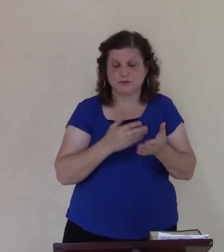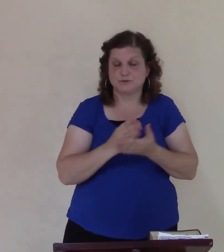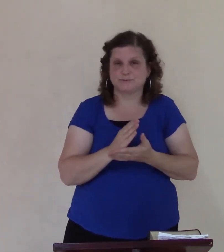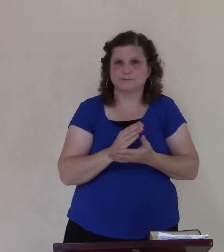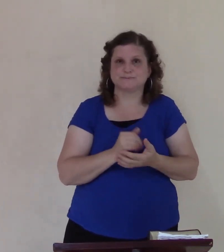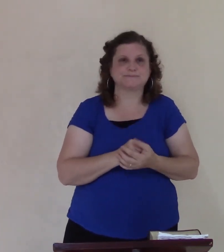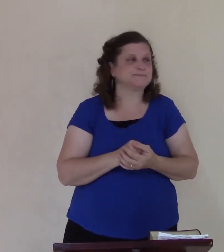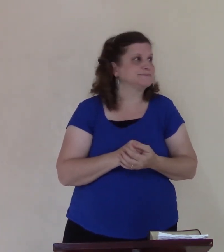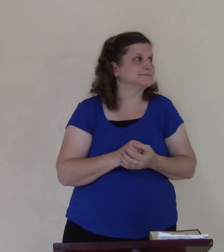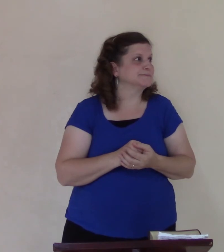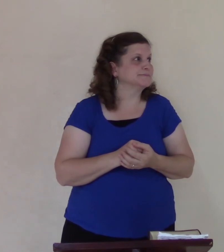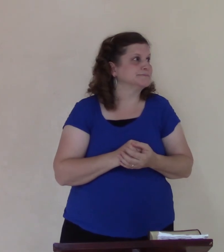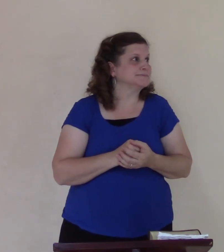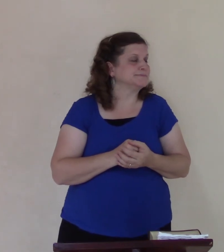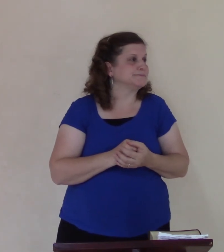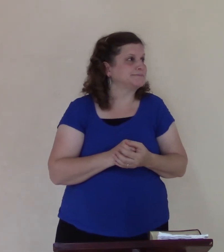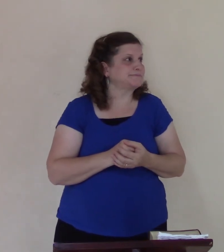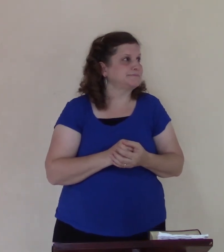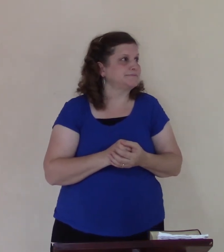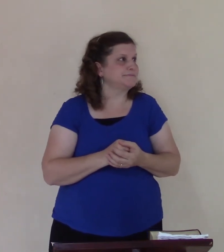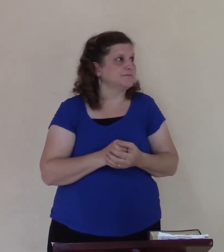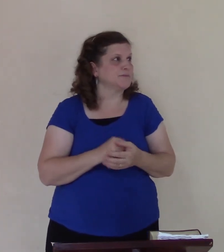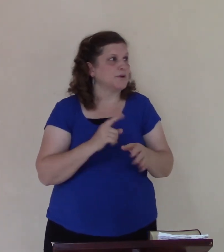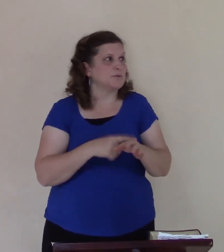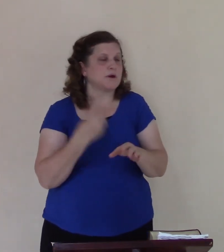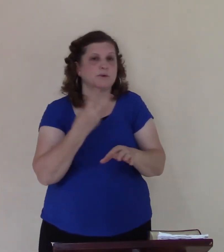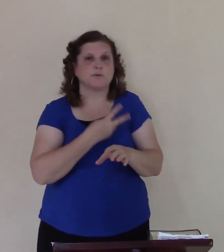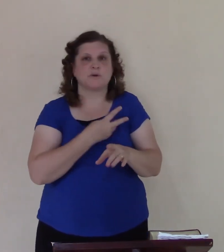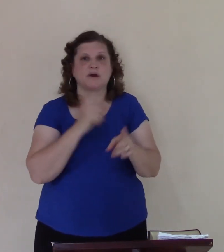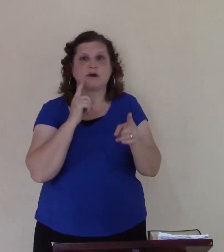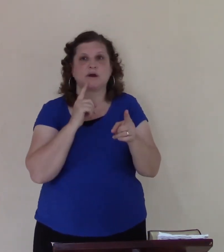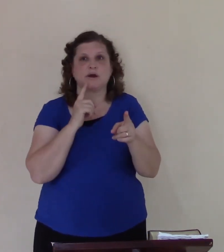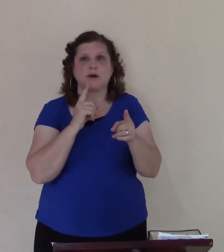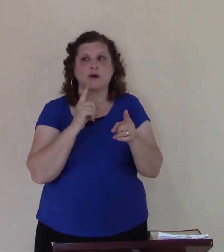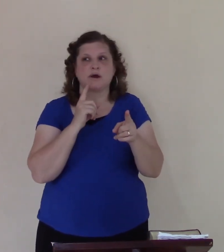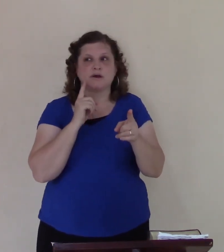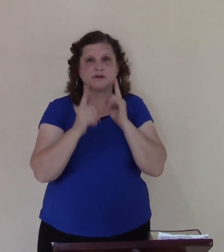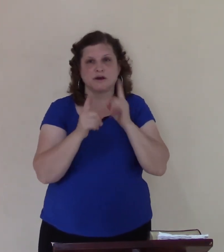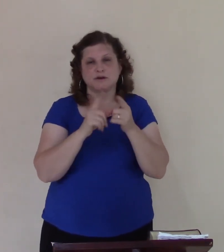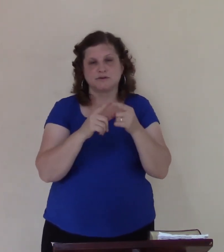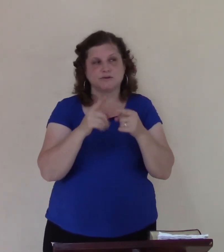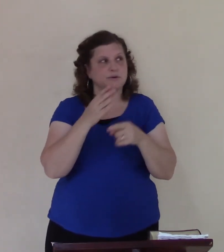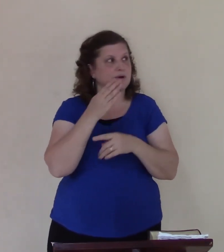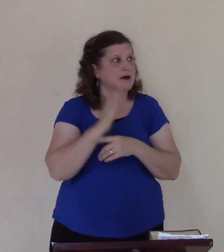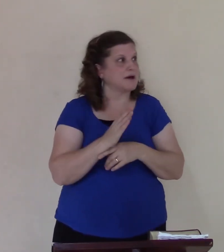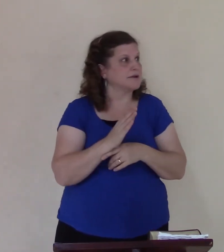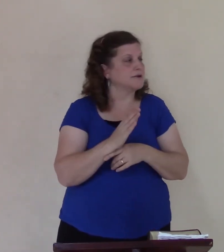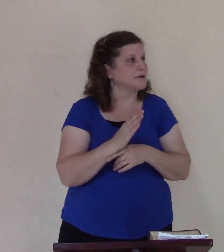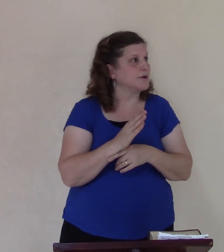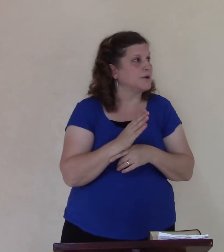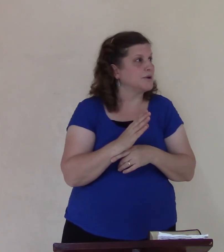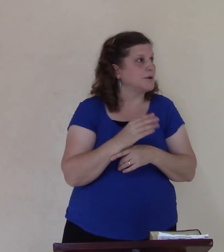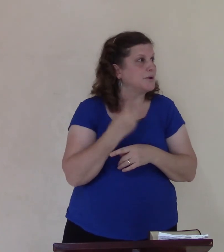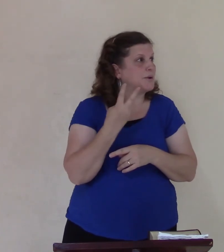yes and especially when we're dealing with God we can't miss God we can't trick God